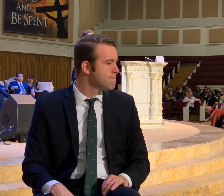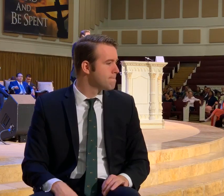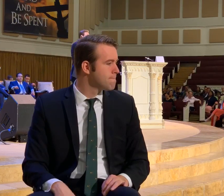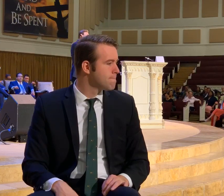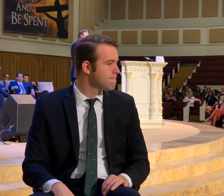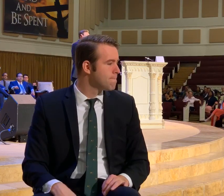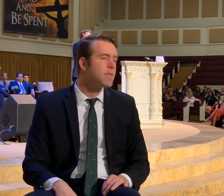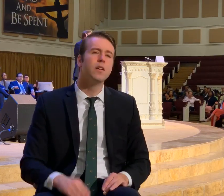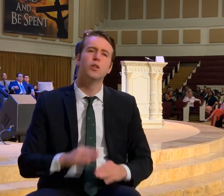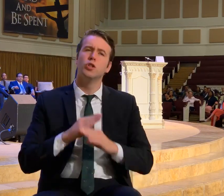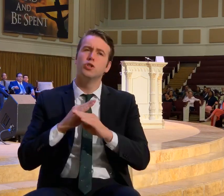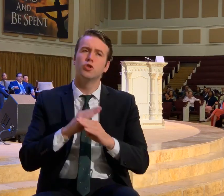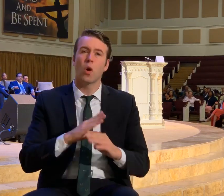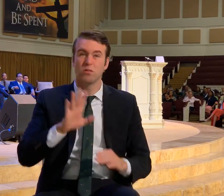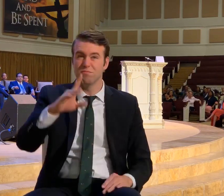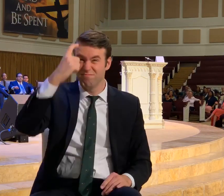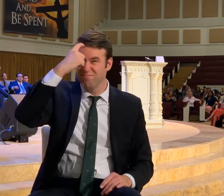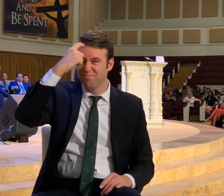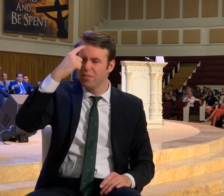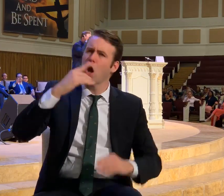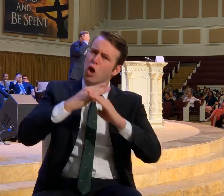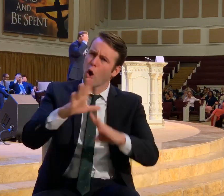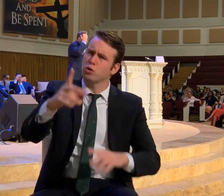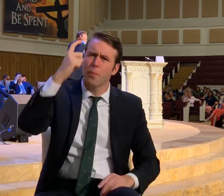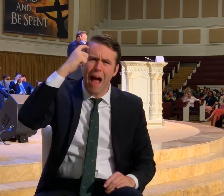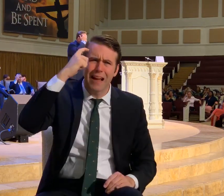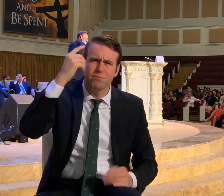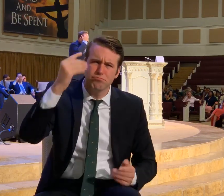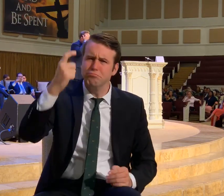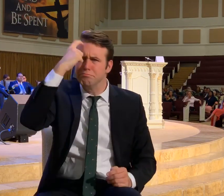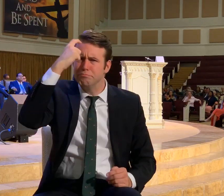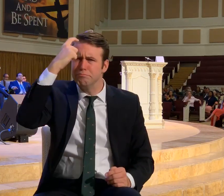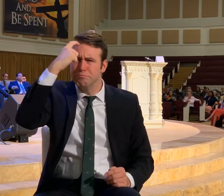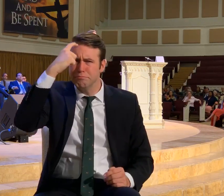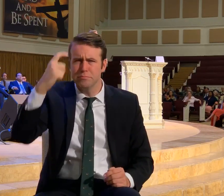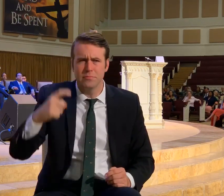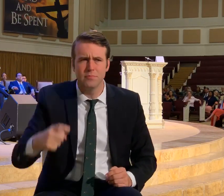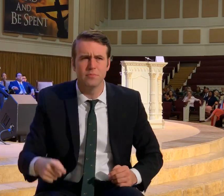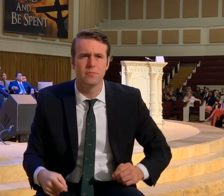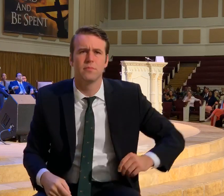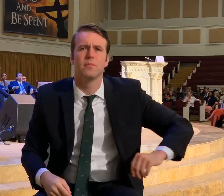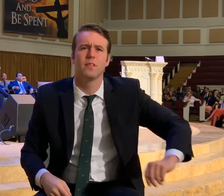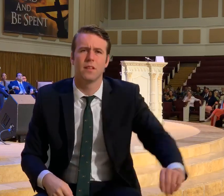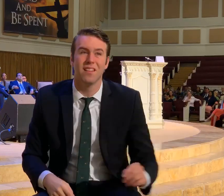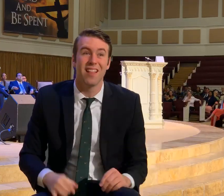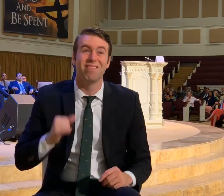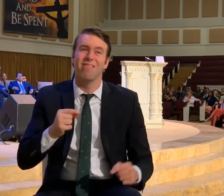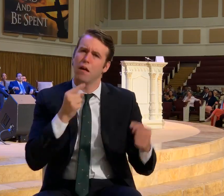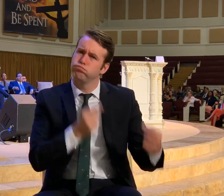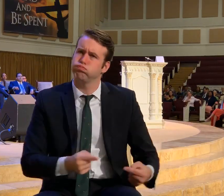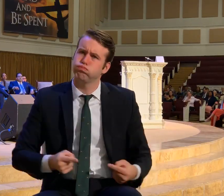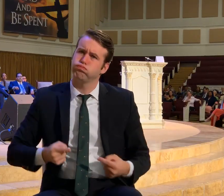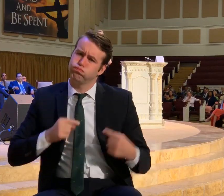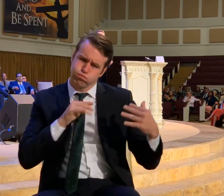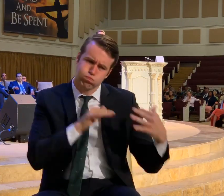So guard your mind. Tap your head. Say guard your mind. Boy that is where the biggest battle is.